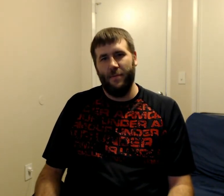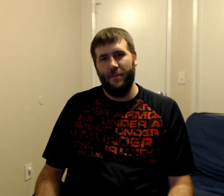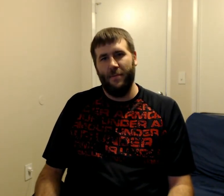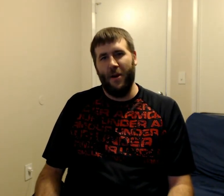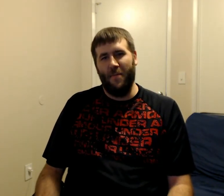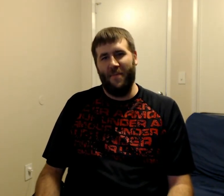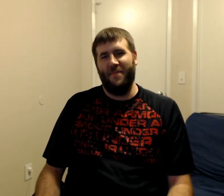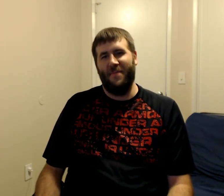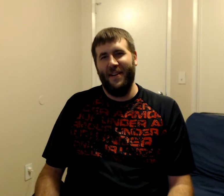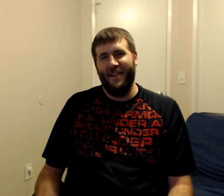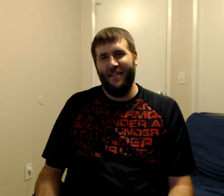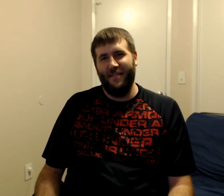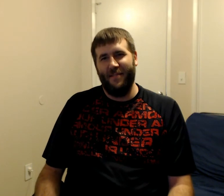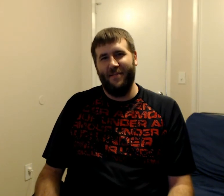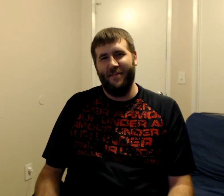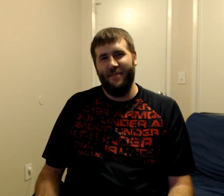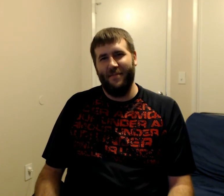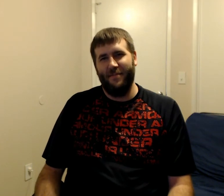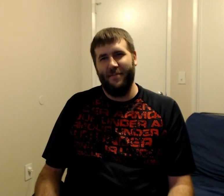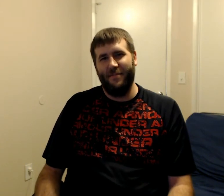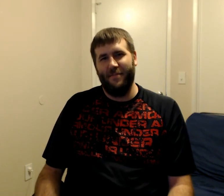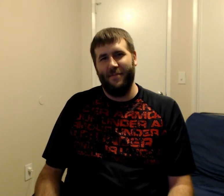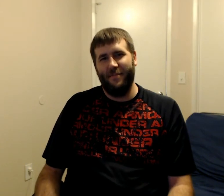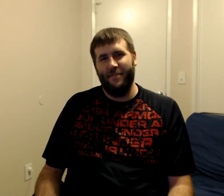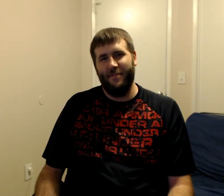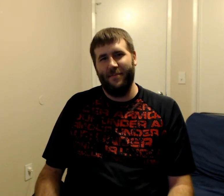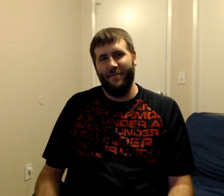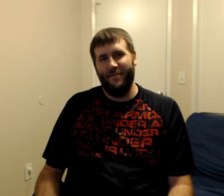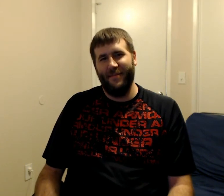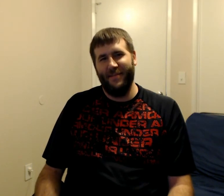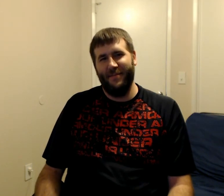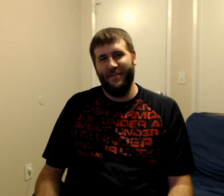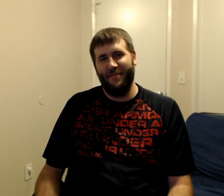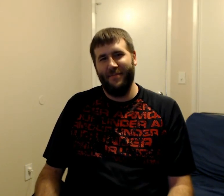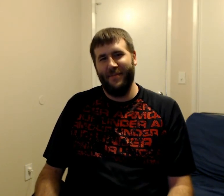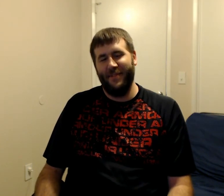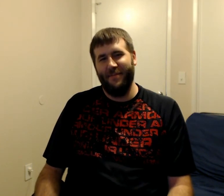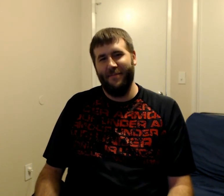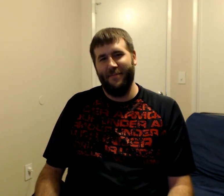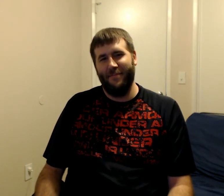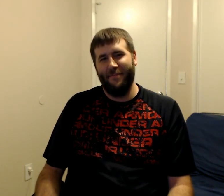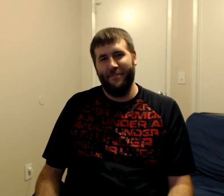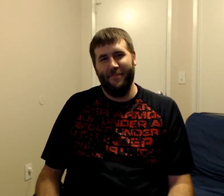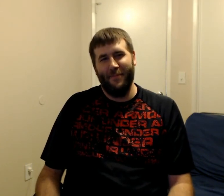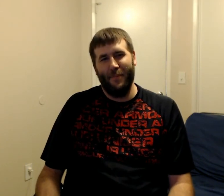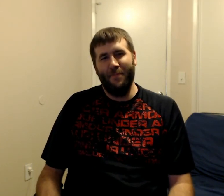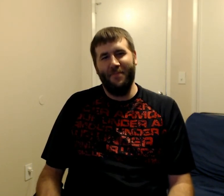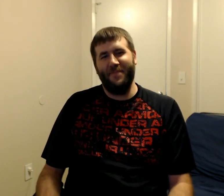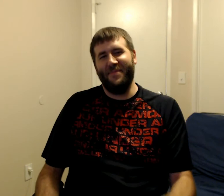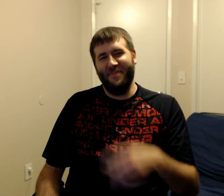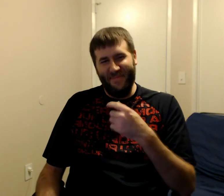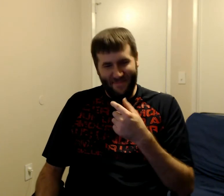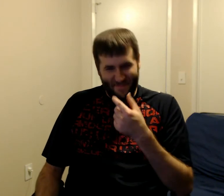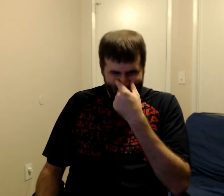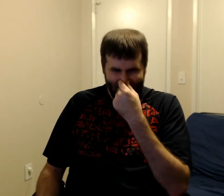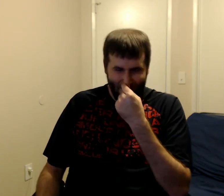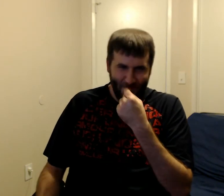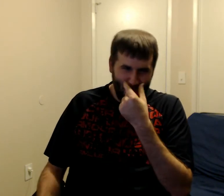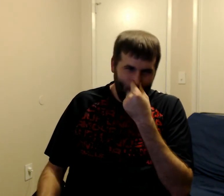Um. Brother Nero. I knew you'd go. This match